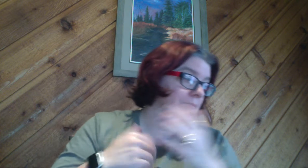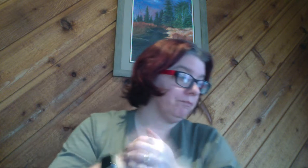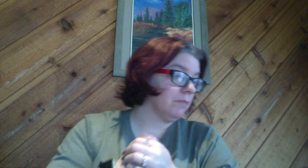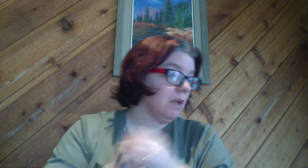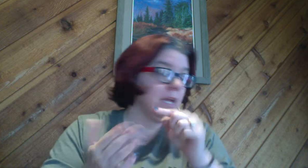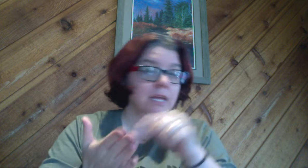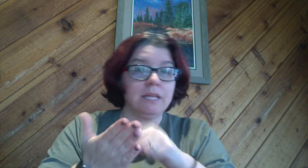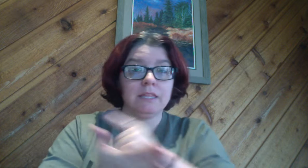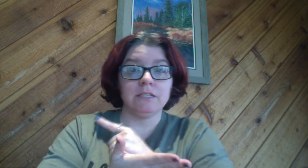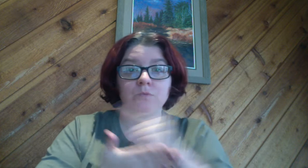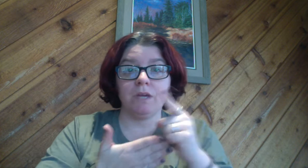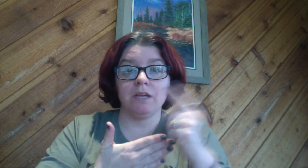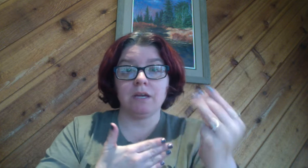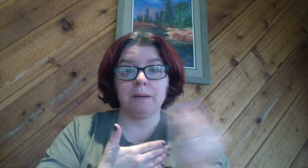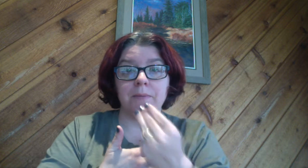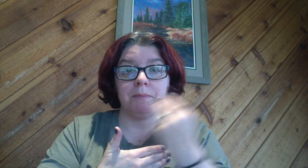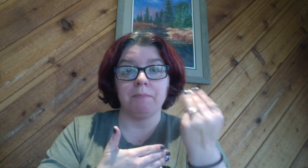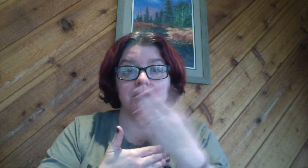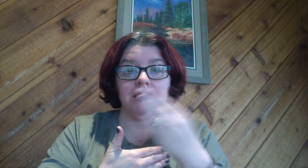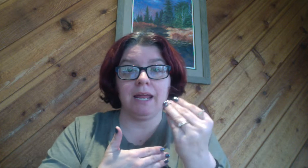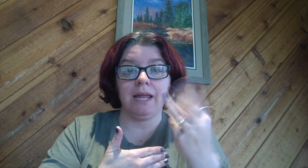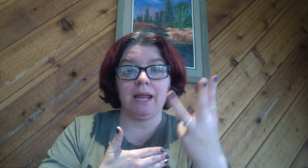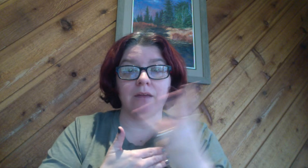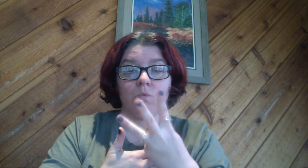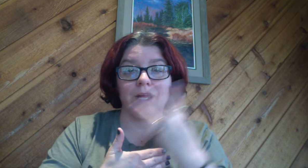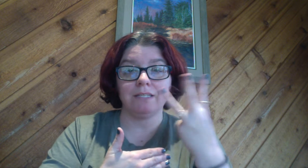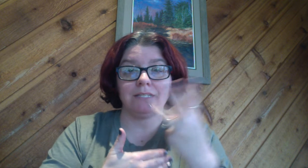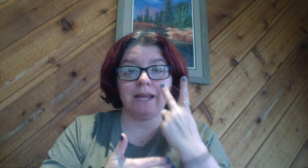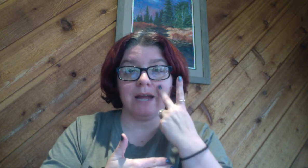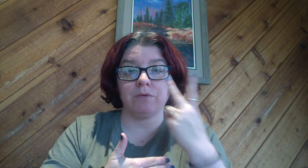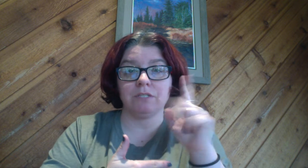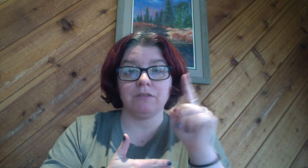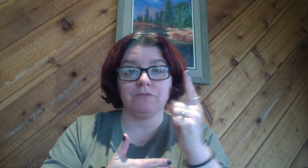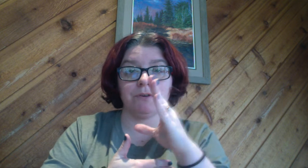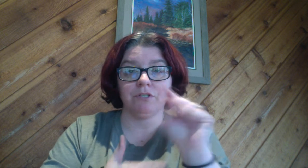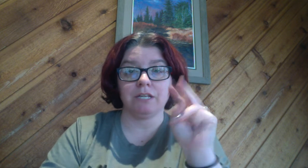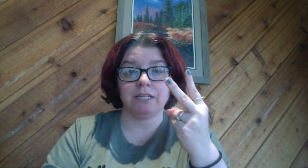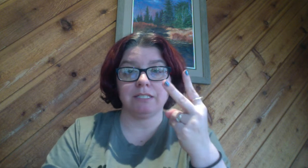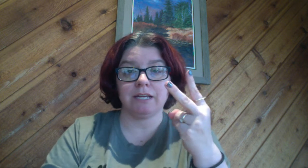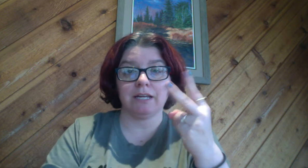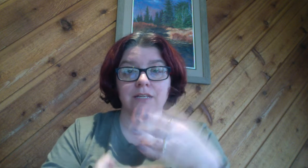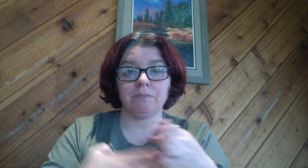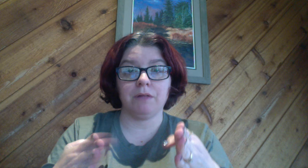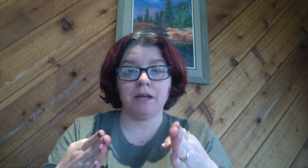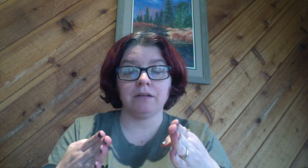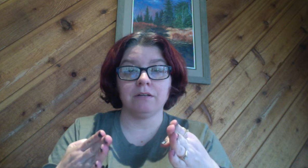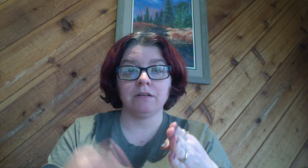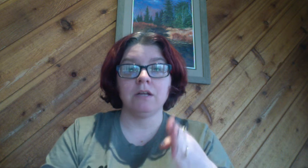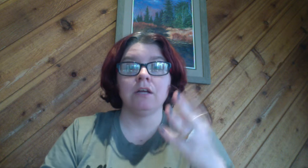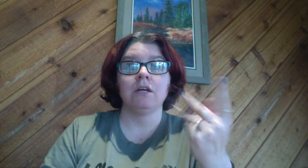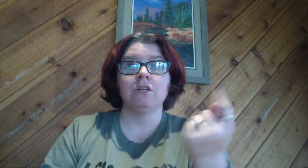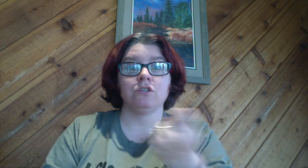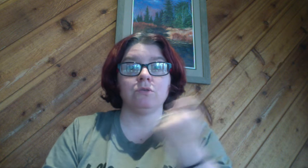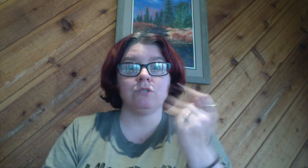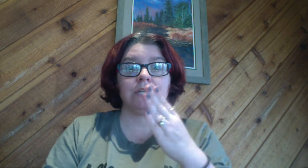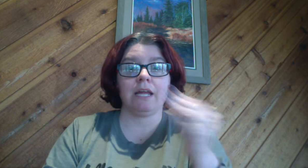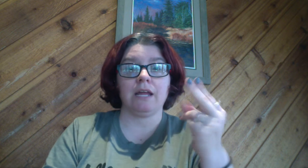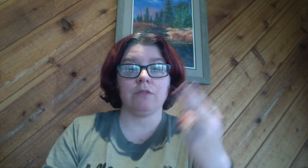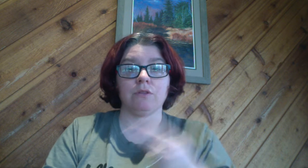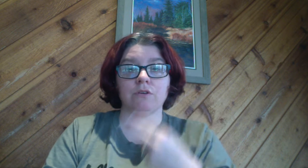this week Monday and Wednesday I will see first and second block Tuesday and Thursday